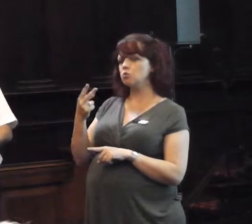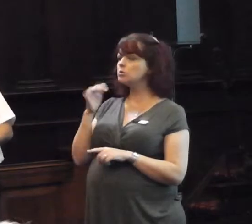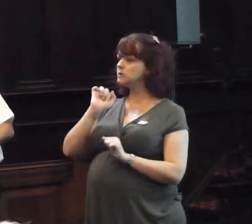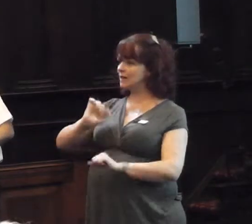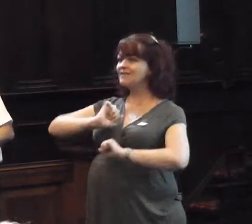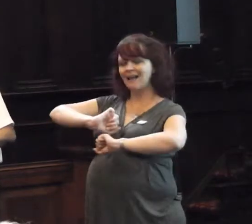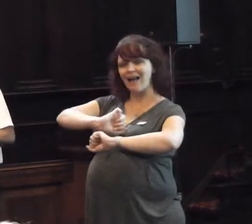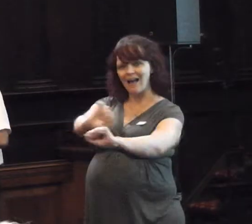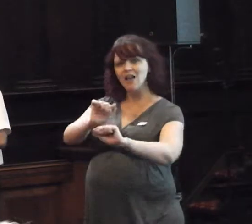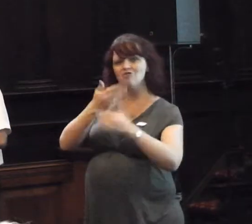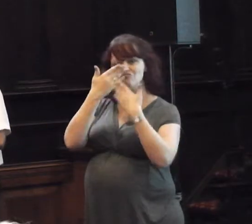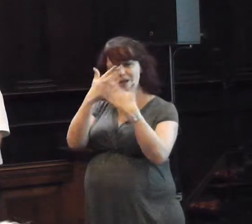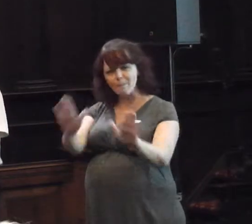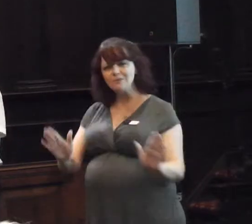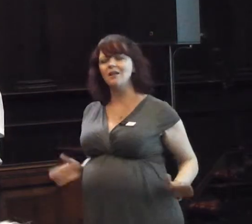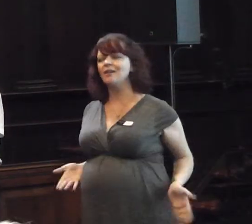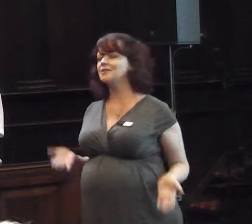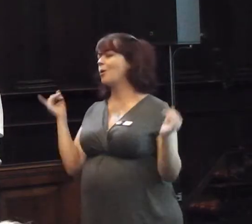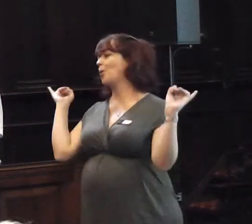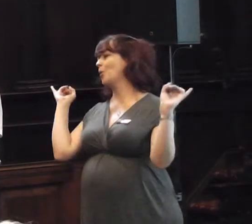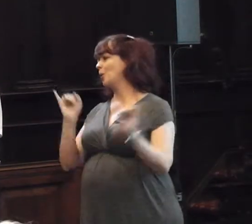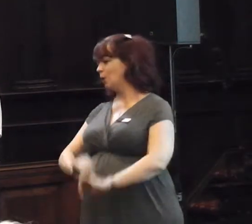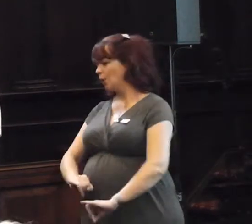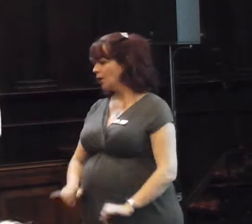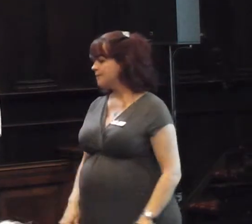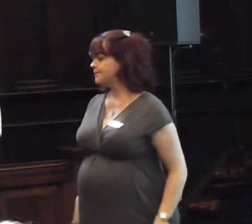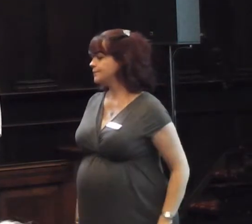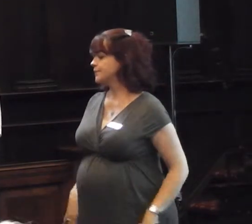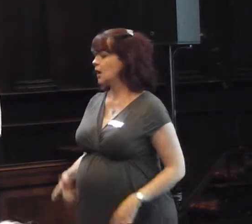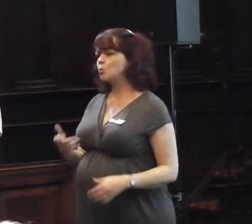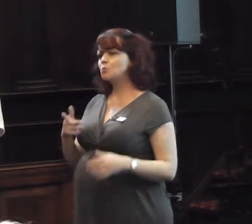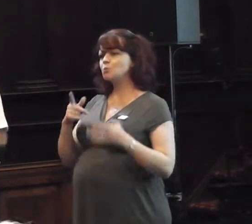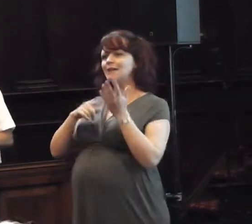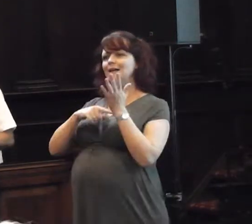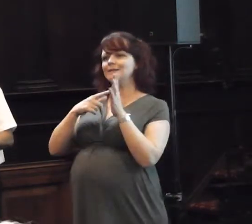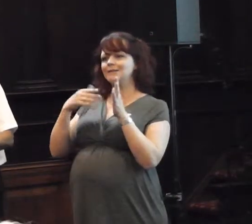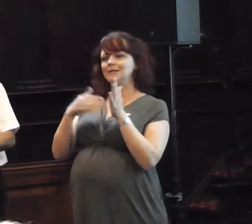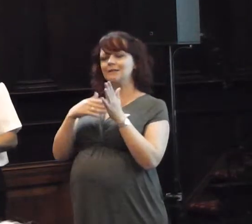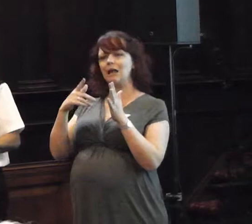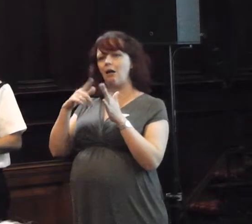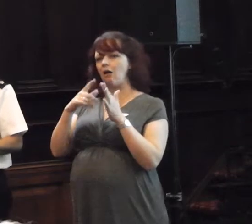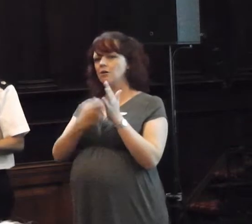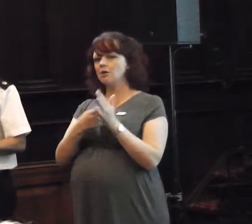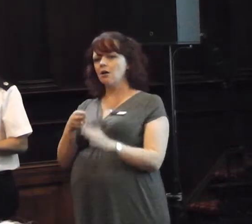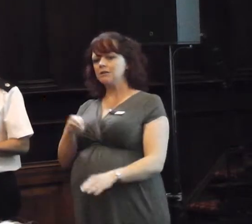reputation. Actually, we didn't have tasers back then.